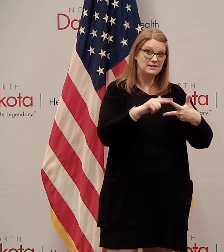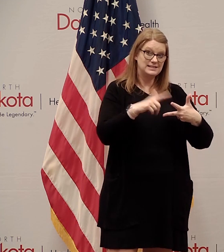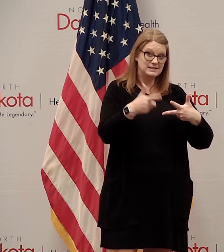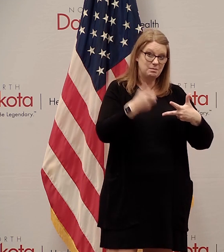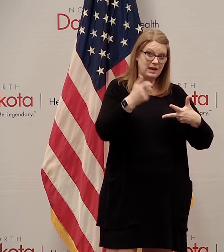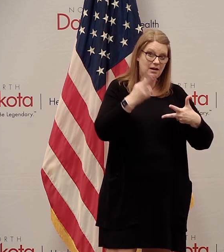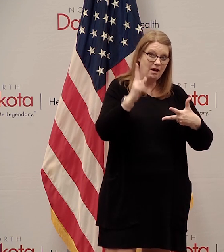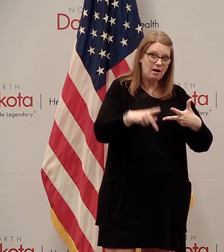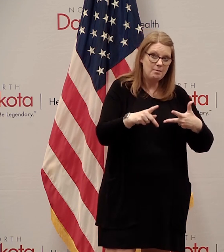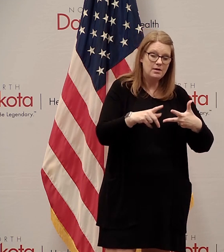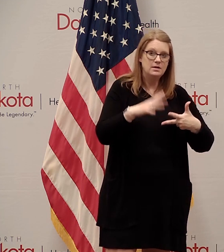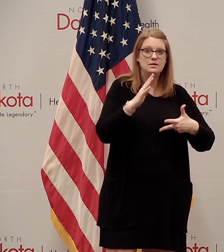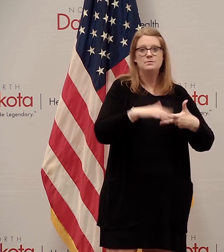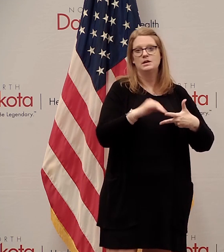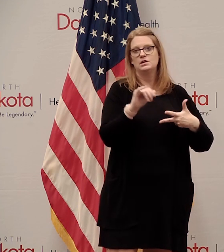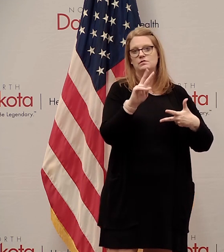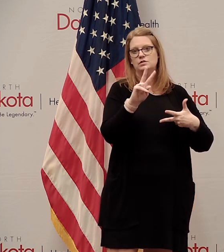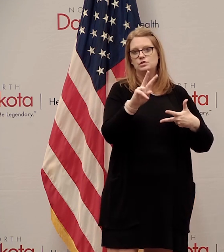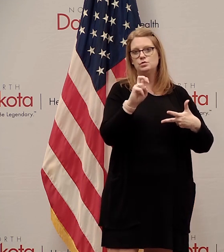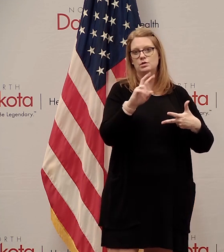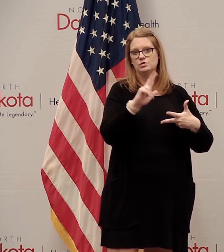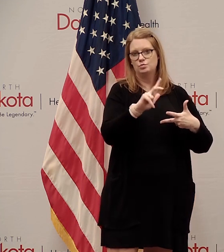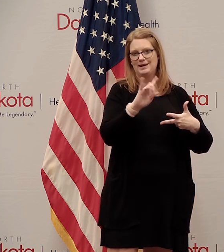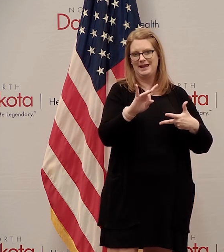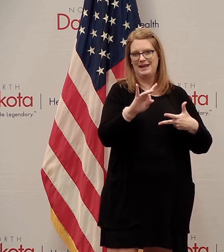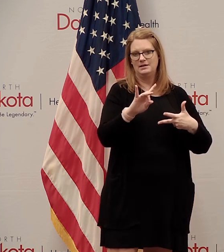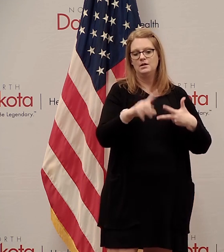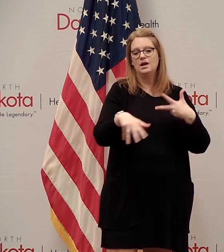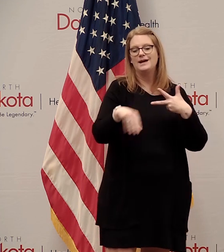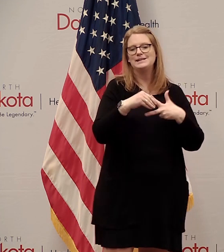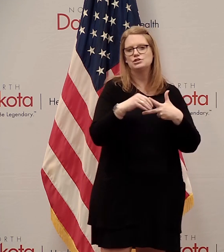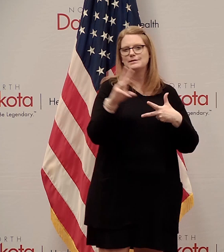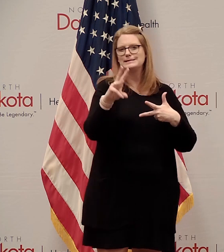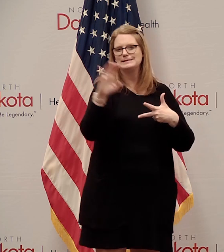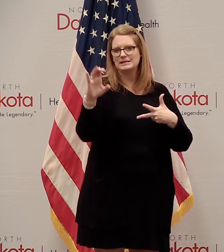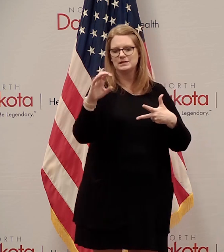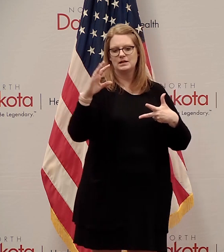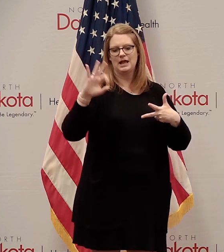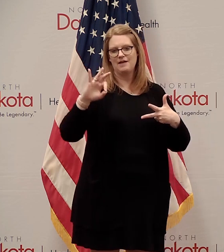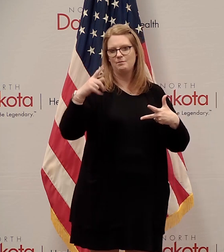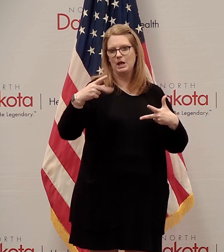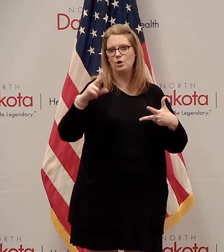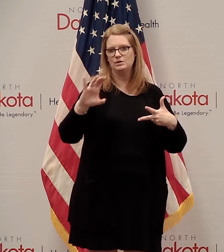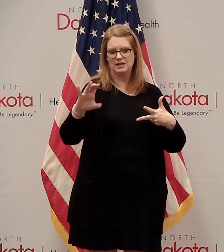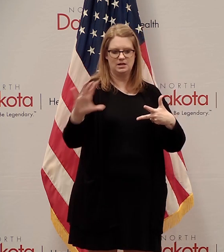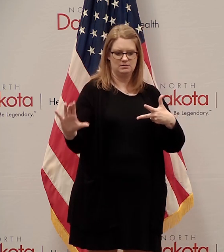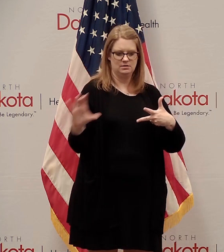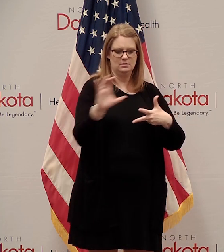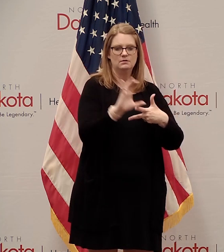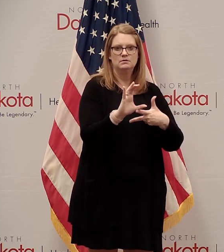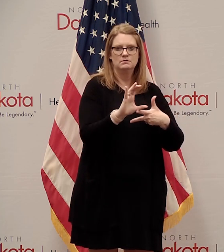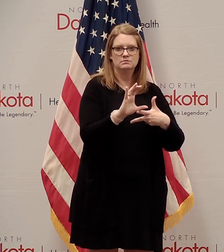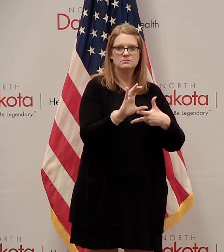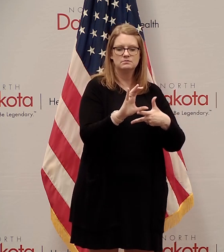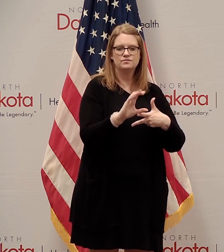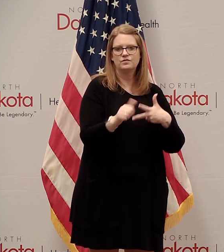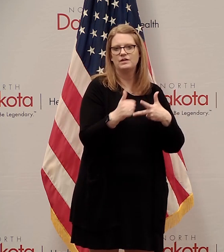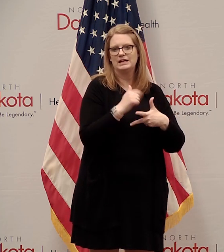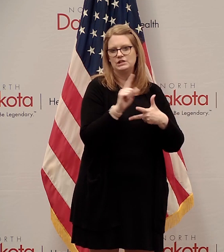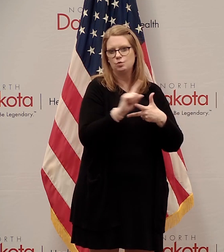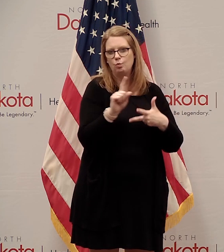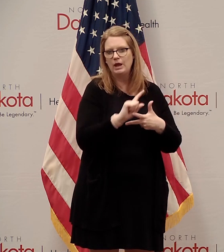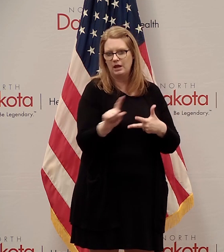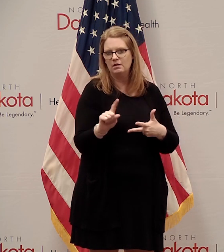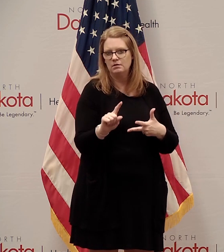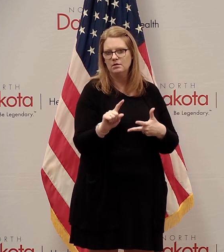PUA minimum of $228 per week along with the $600 per FPUC payment was paid to each applicant for each week on their